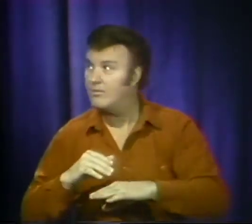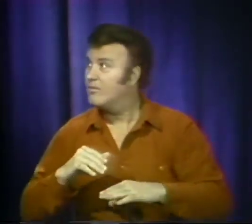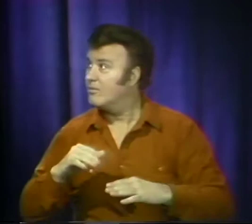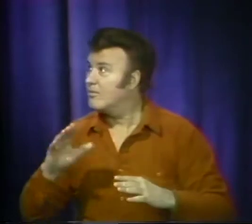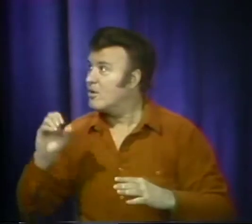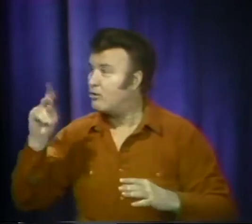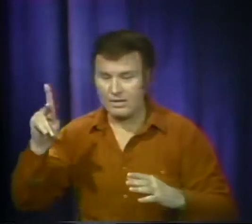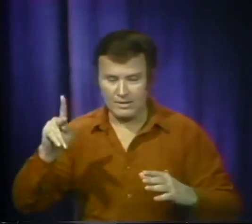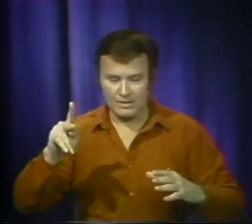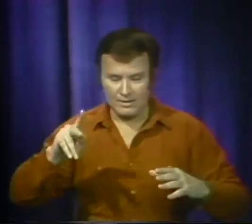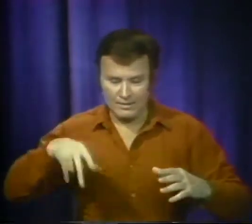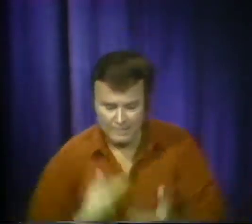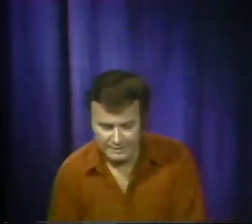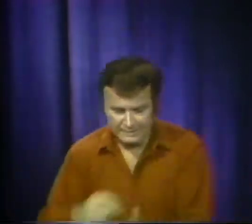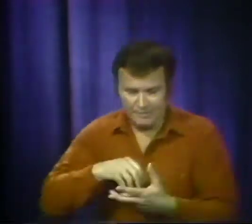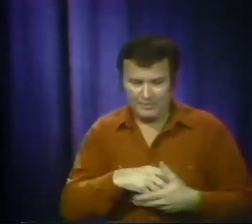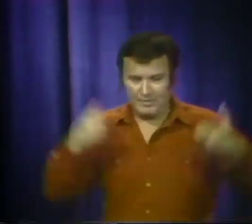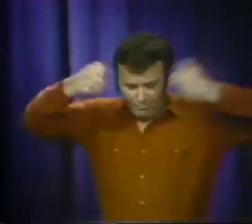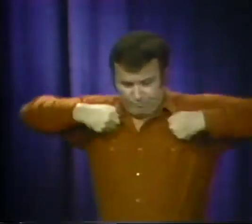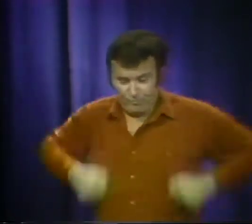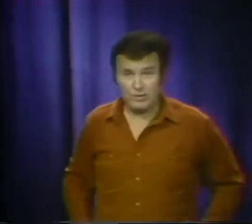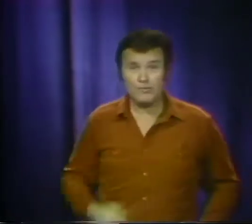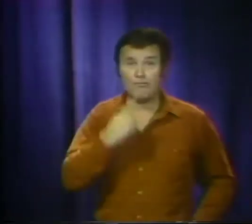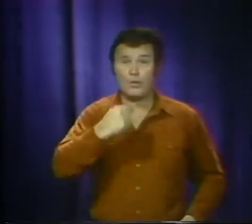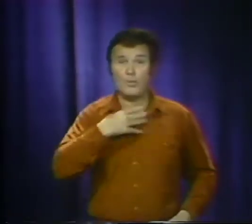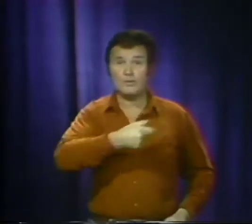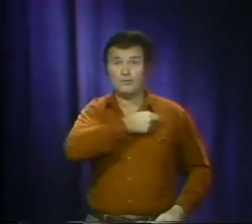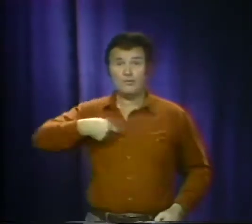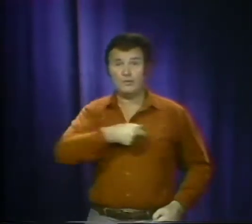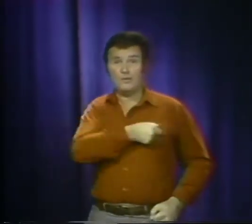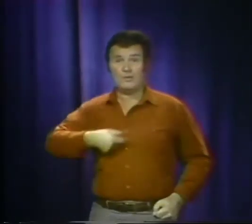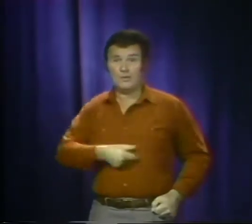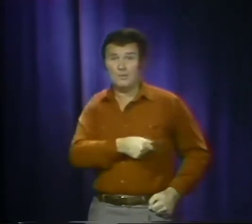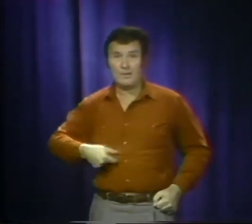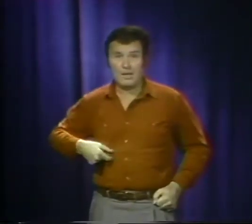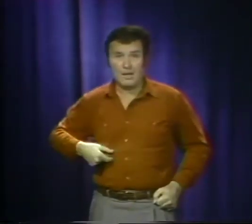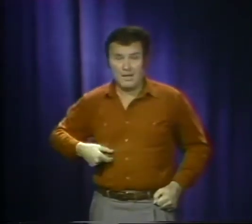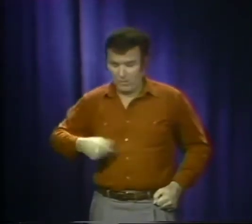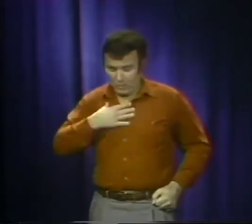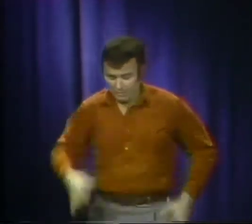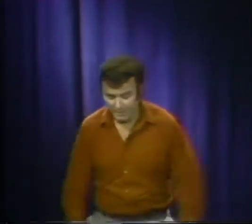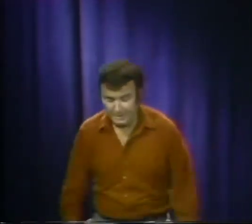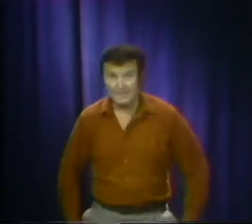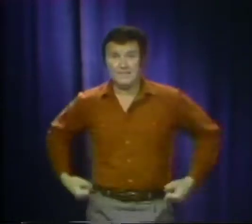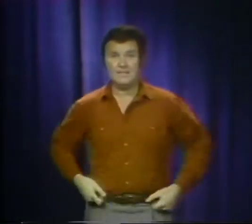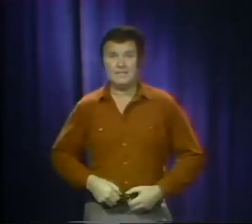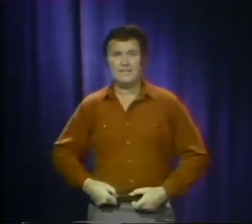you're on. Okay, I said. I put on the red and white striped shirt and white pants